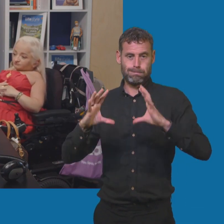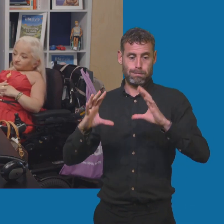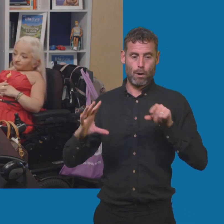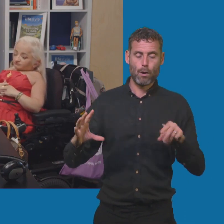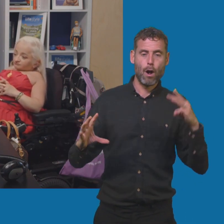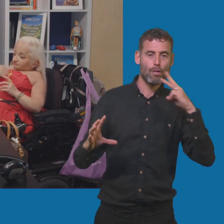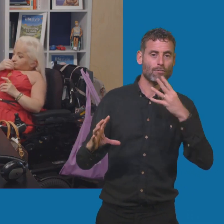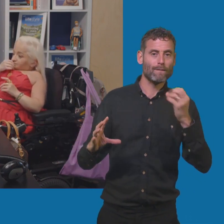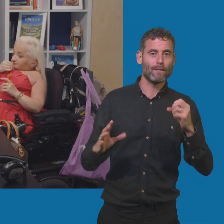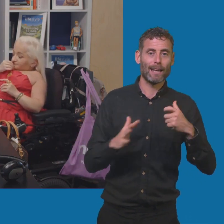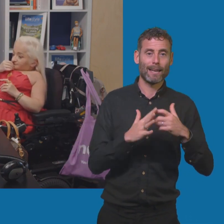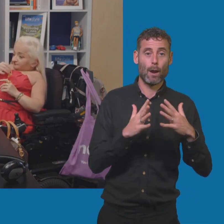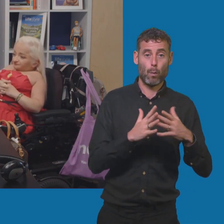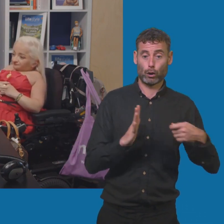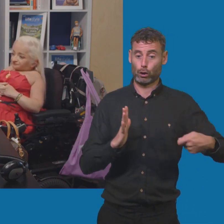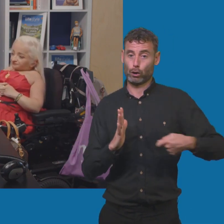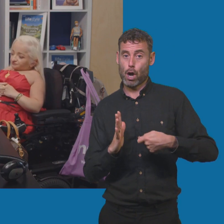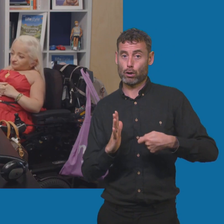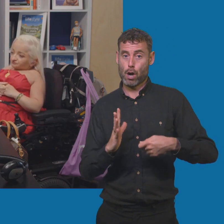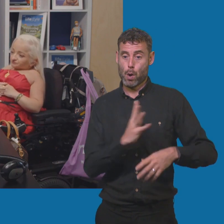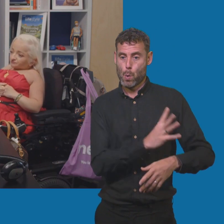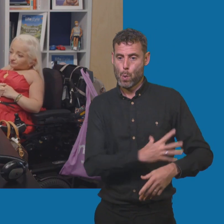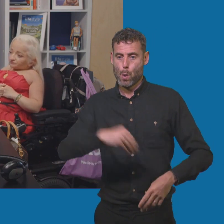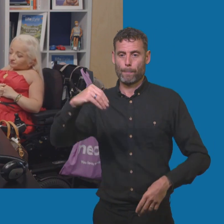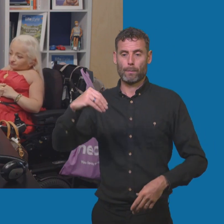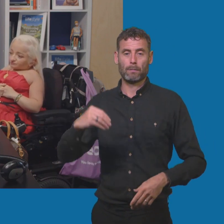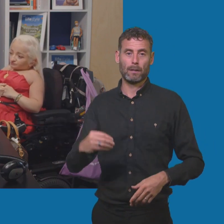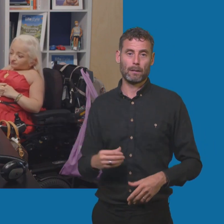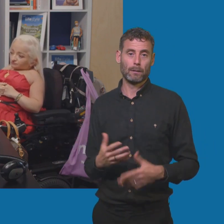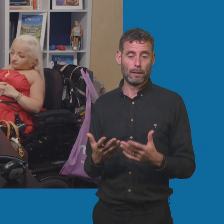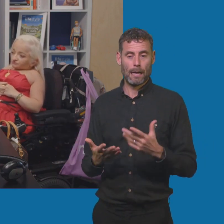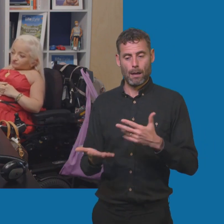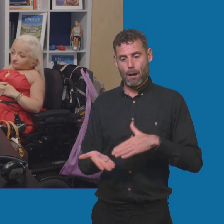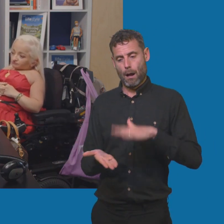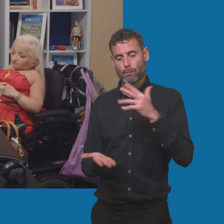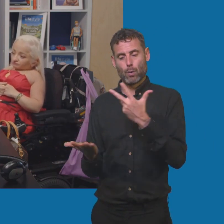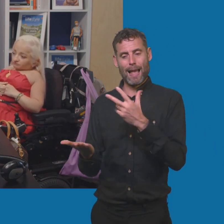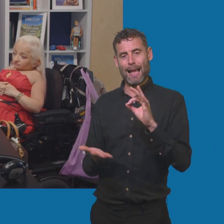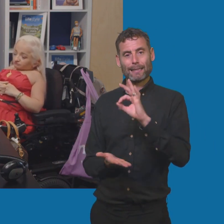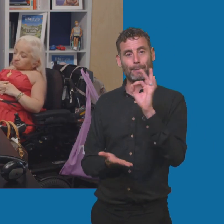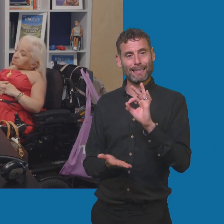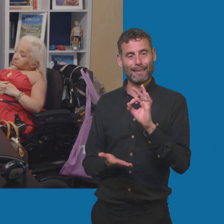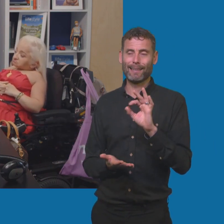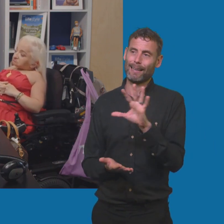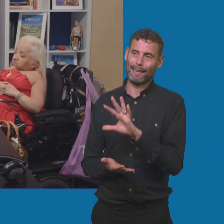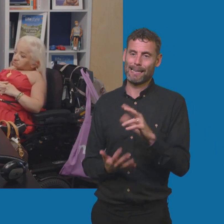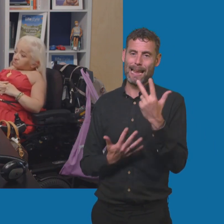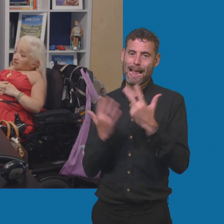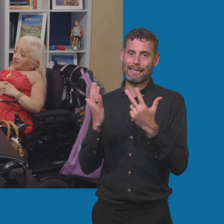charger which are still quite rare you can be from up to 80% battery in around 18 minutes which is actually rather snappy.